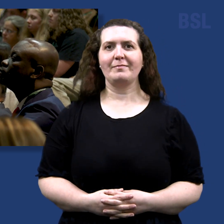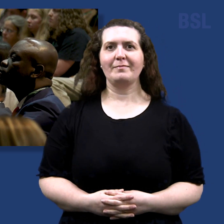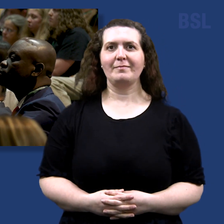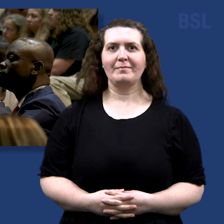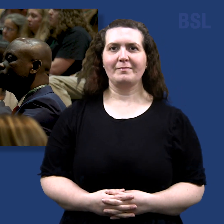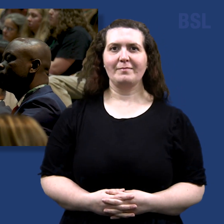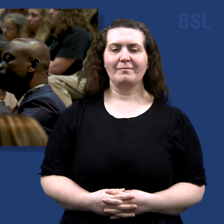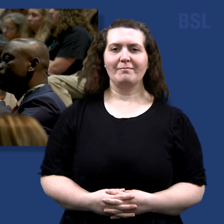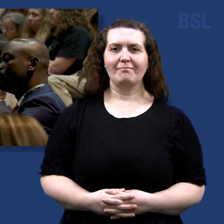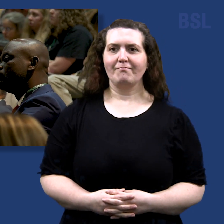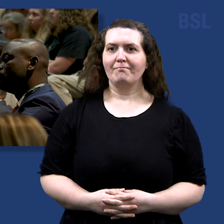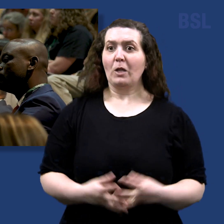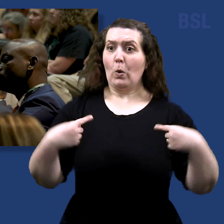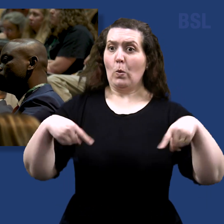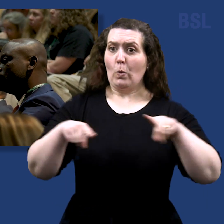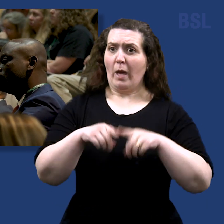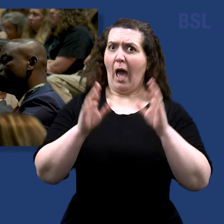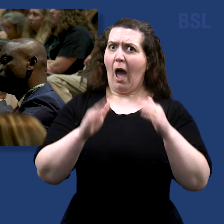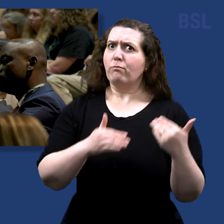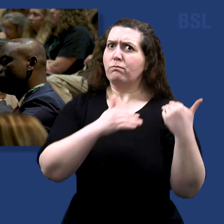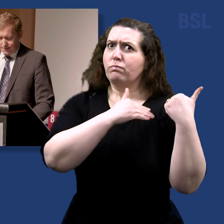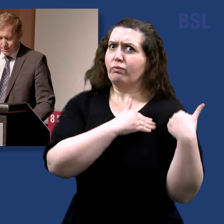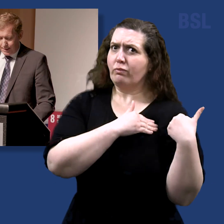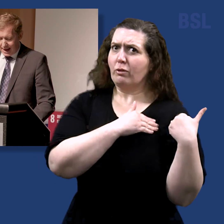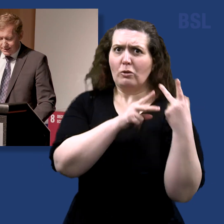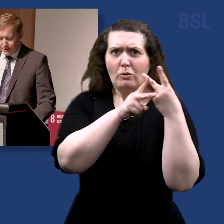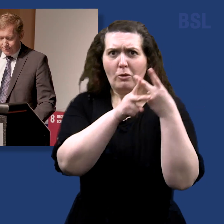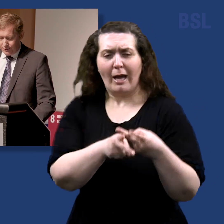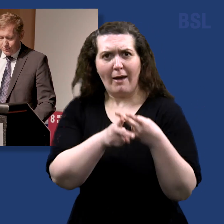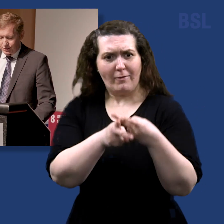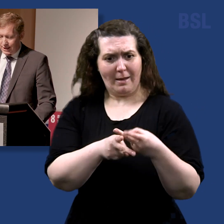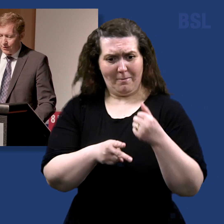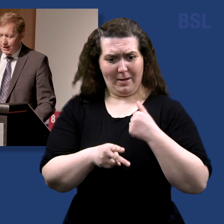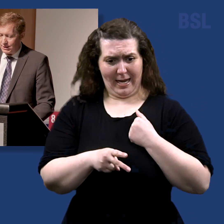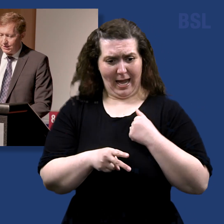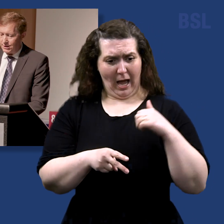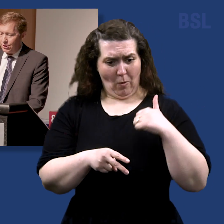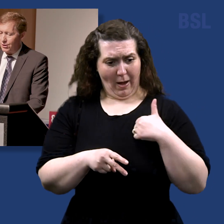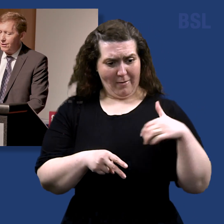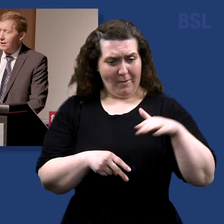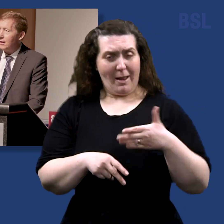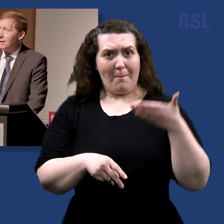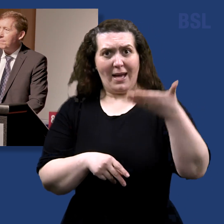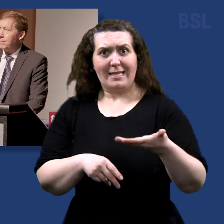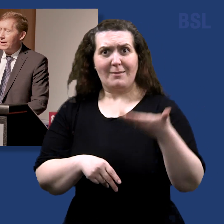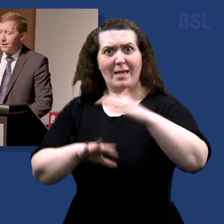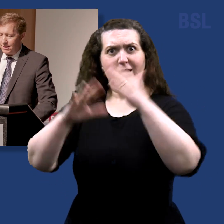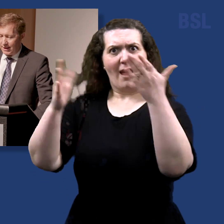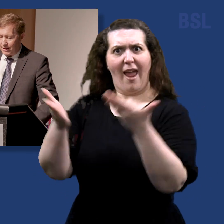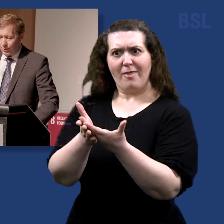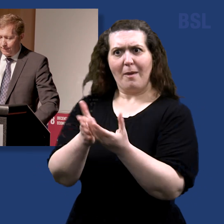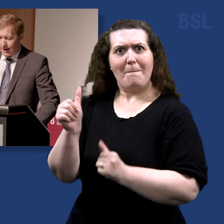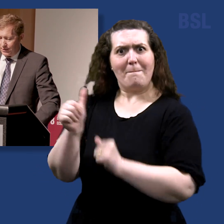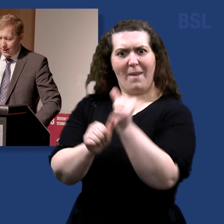We have an obligation to be good stewards, to pass to the future generations and earth better than we found it.